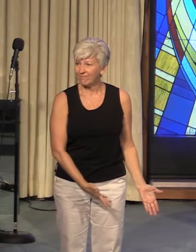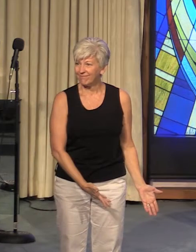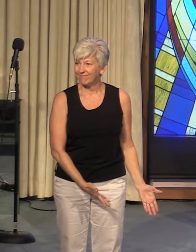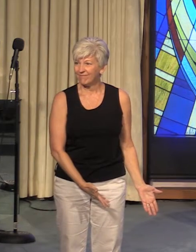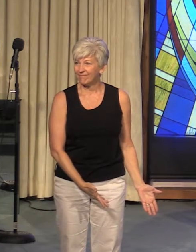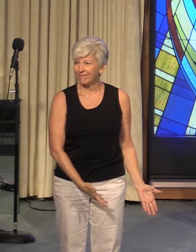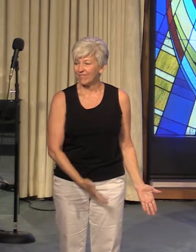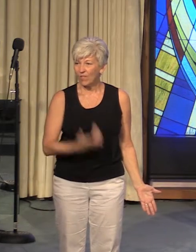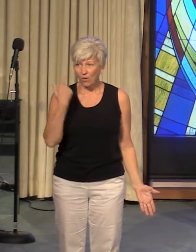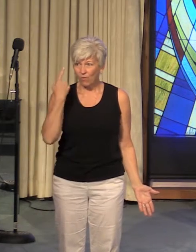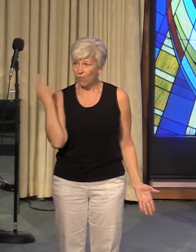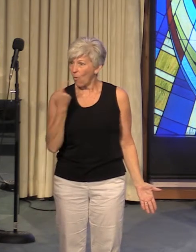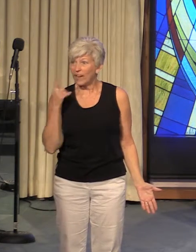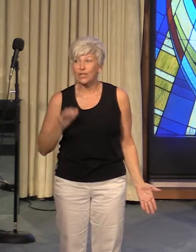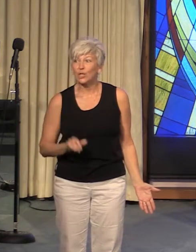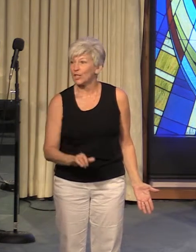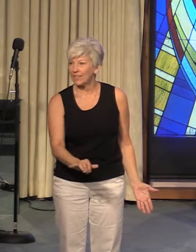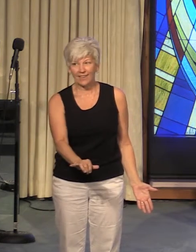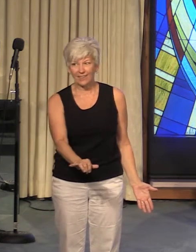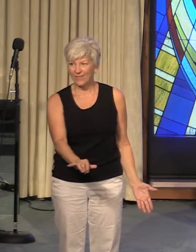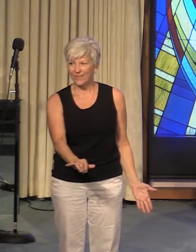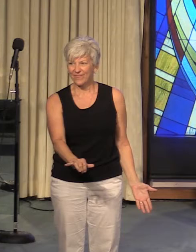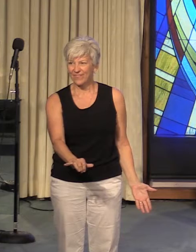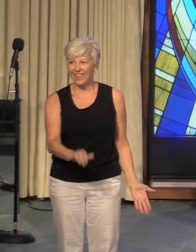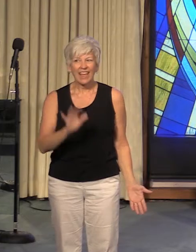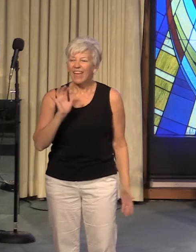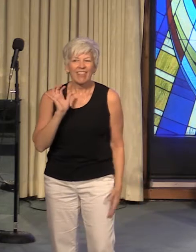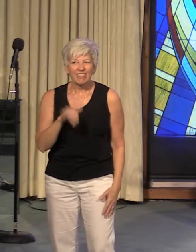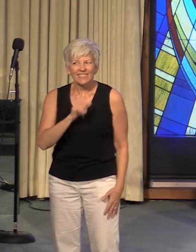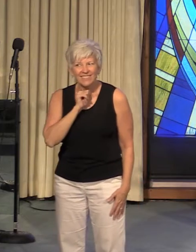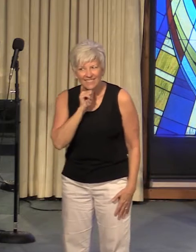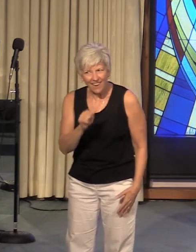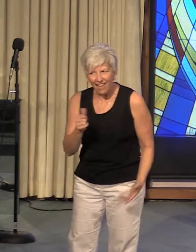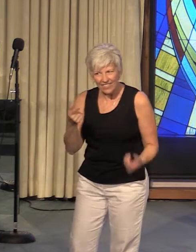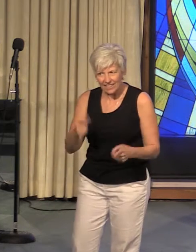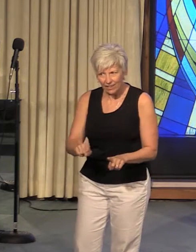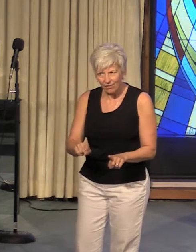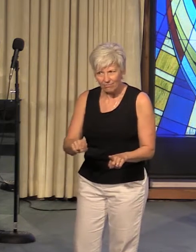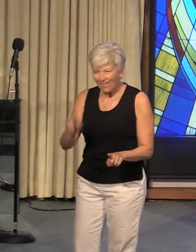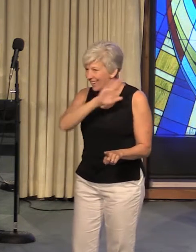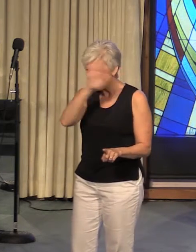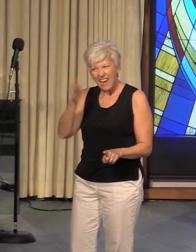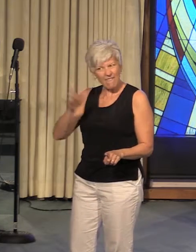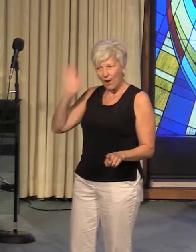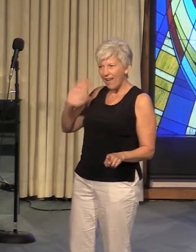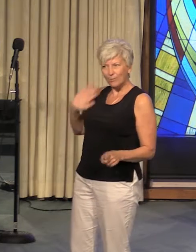for eternity. That's not the deal, and it never has been.